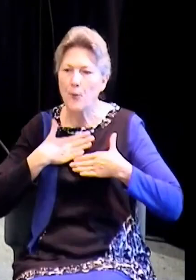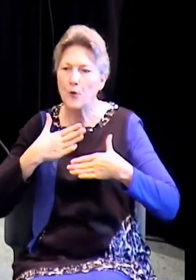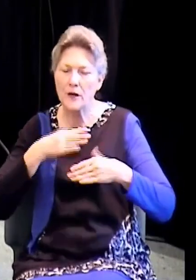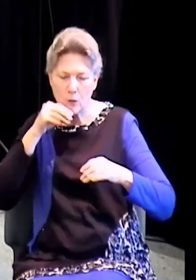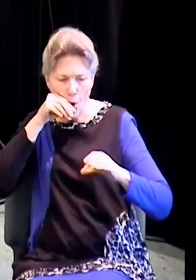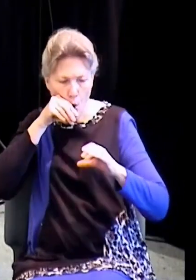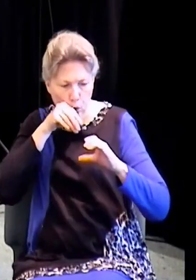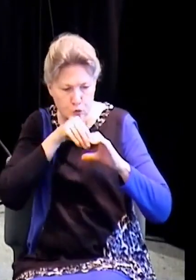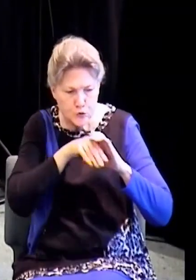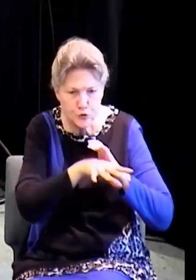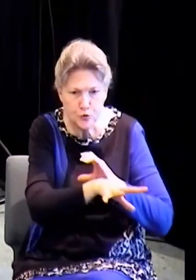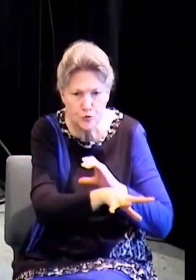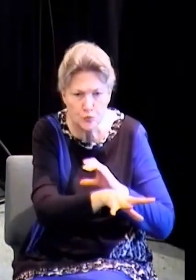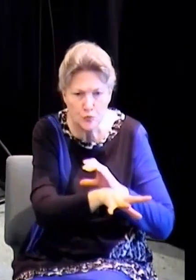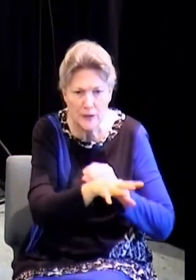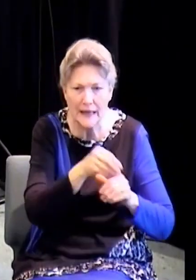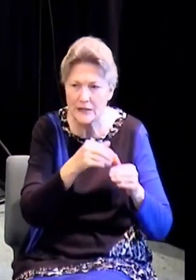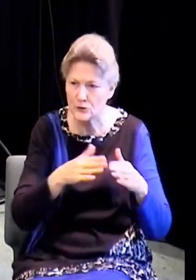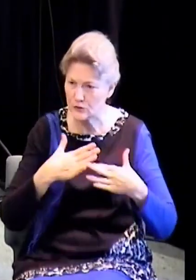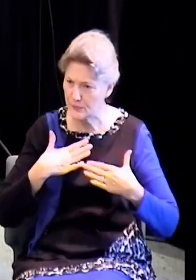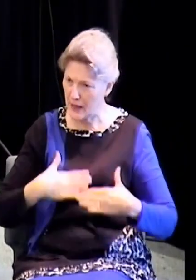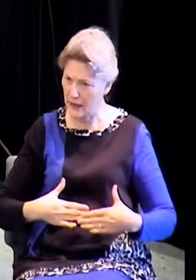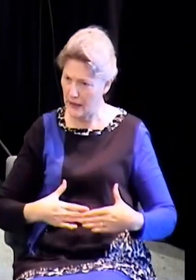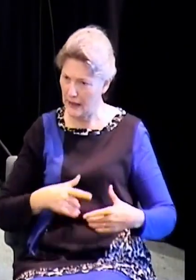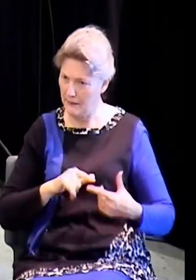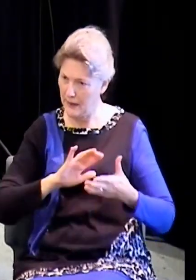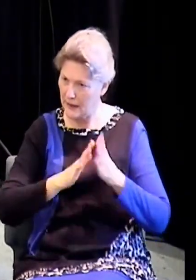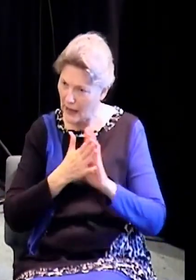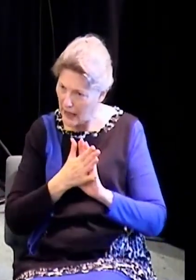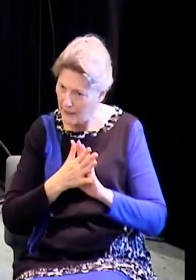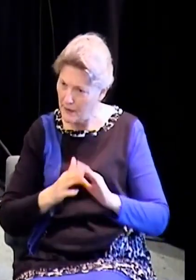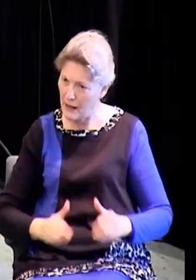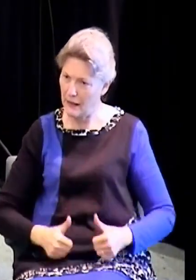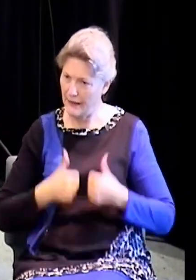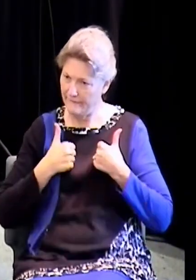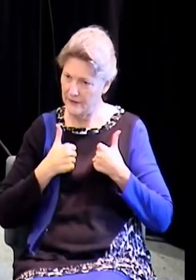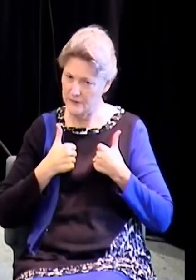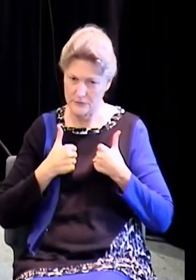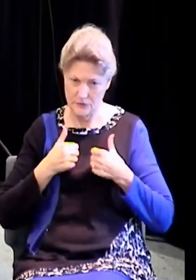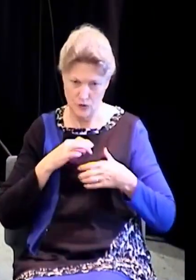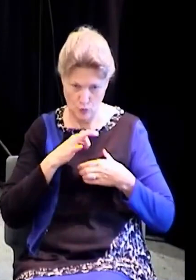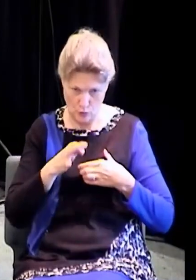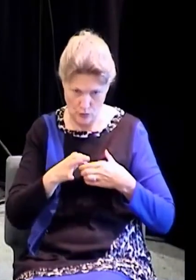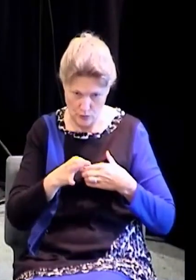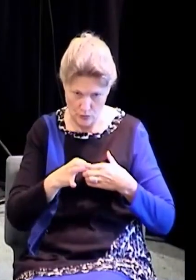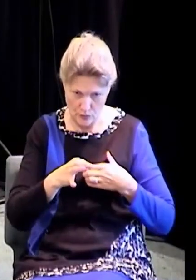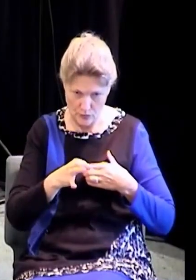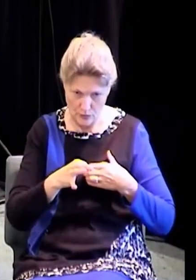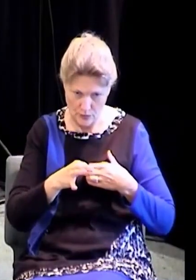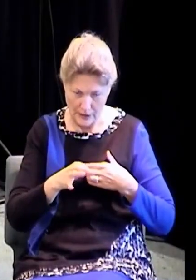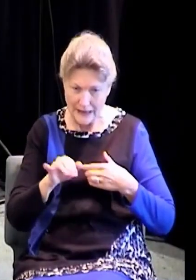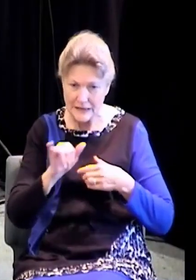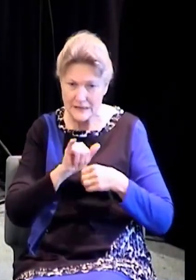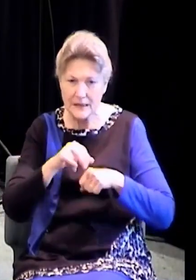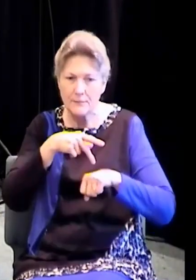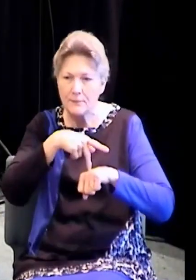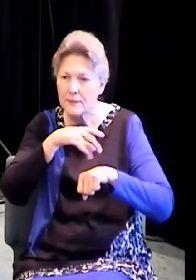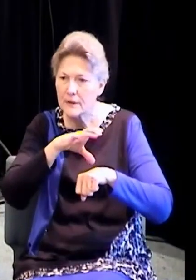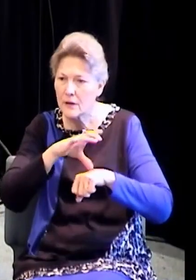the Bible says, there came a sound from heaven as of a rushing mighty wind or breath. God breathed into that room, and his breath went into